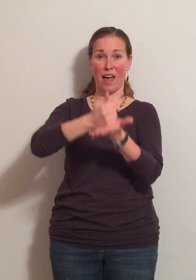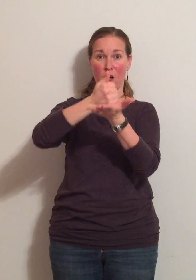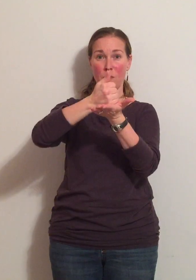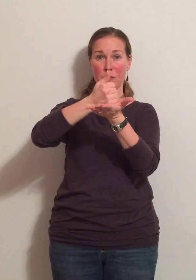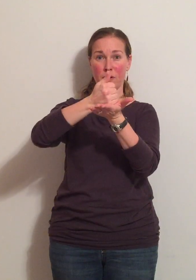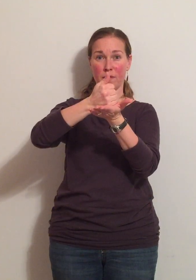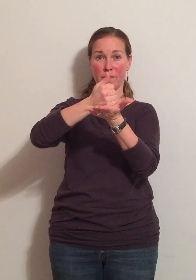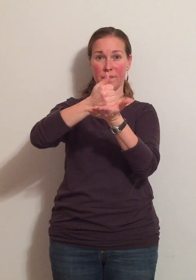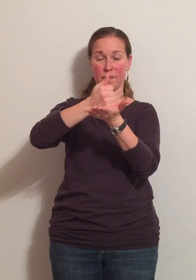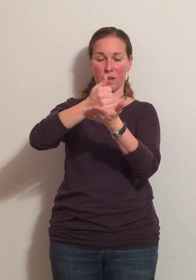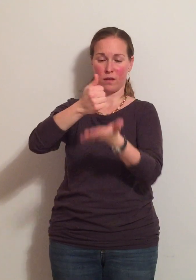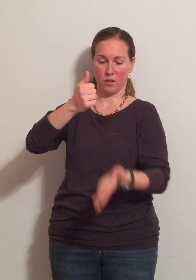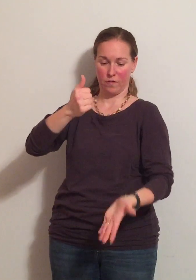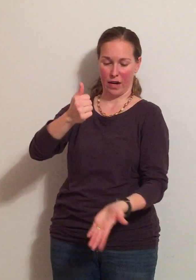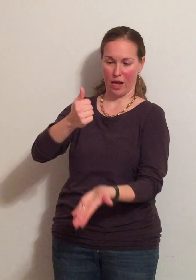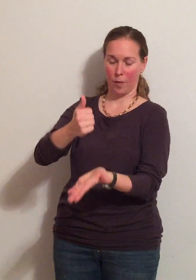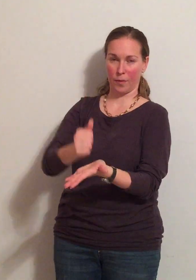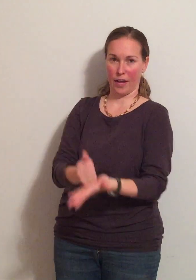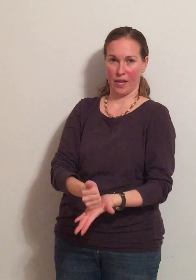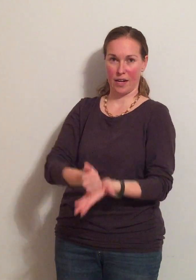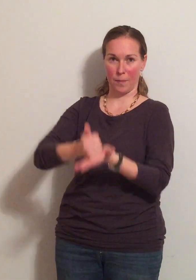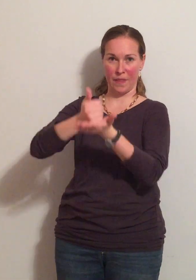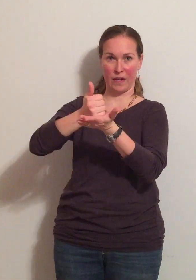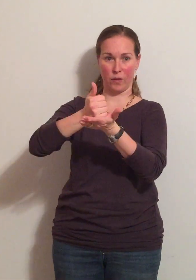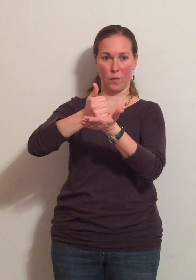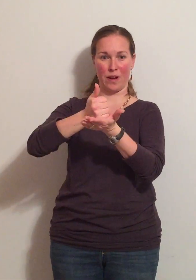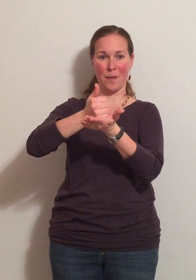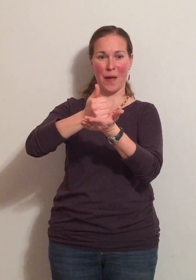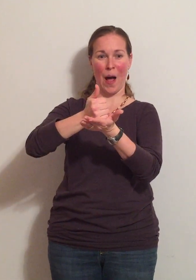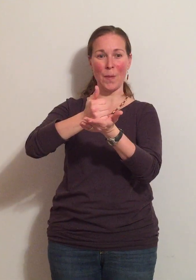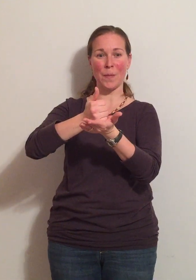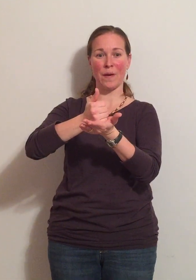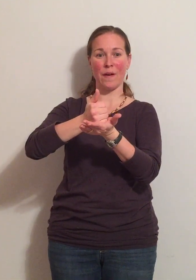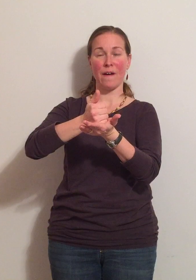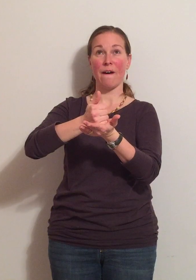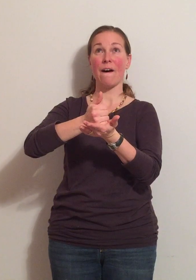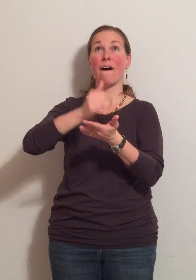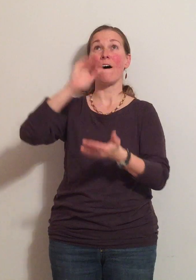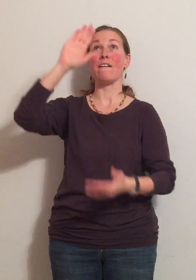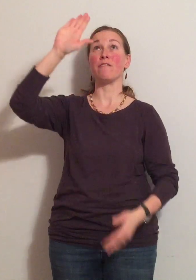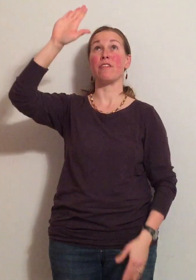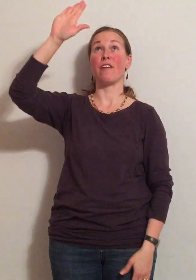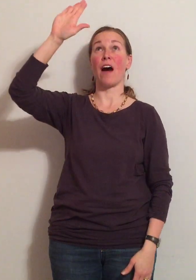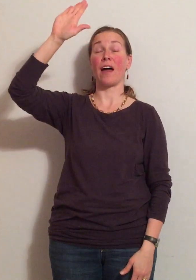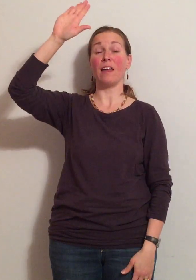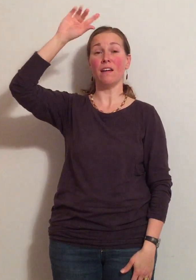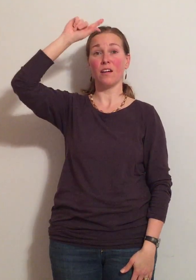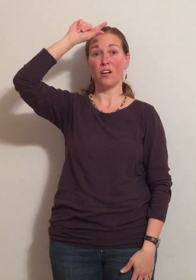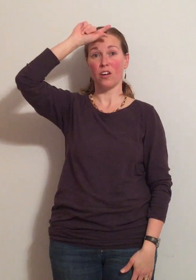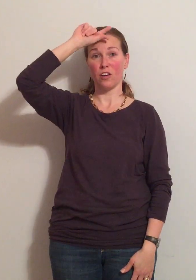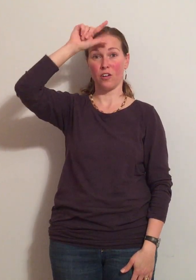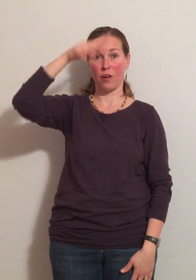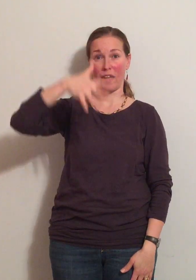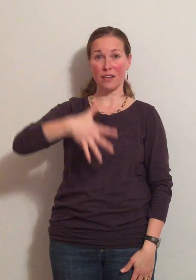help. You've got a helper hand helping that other one up. Help of thy grace.